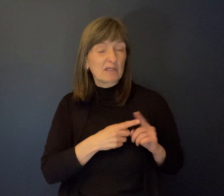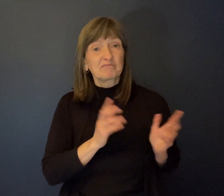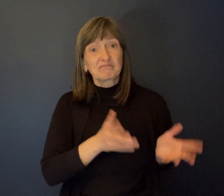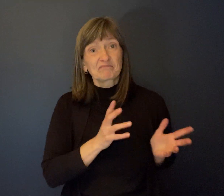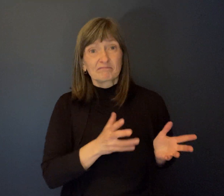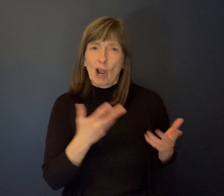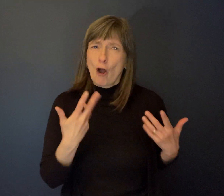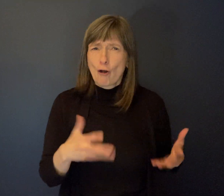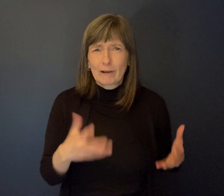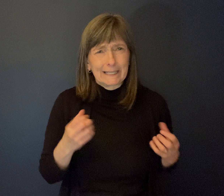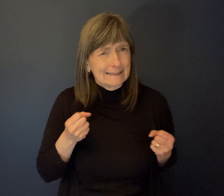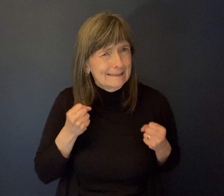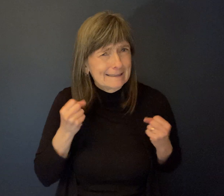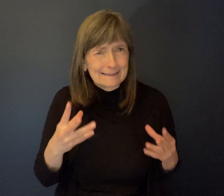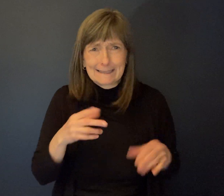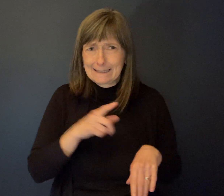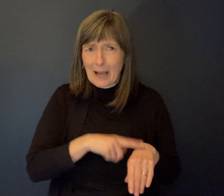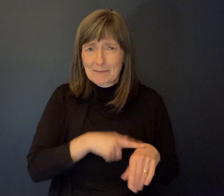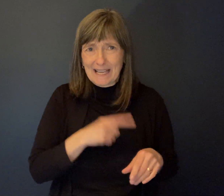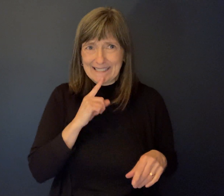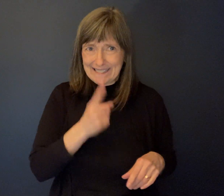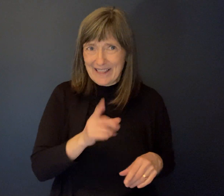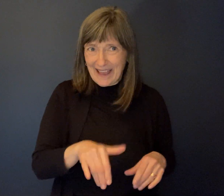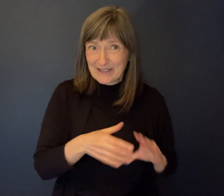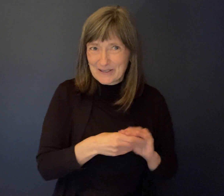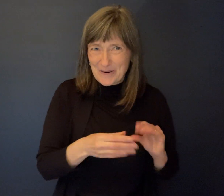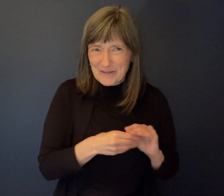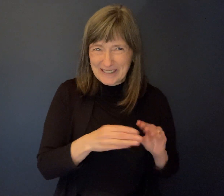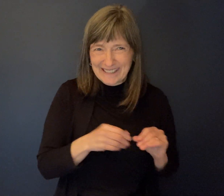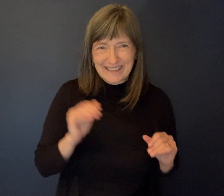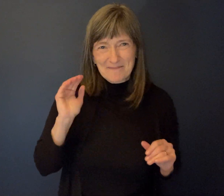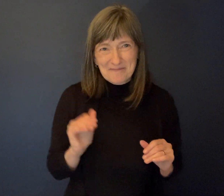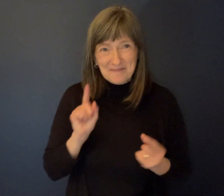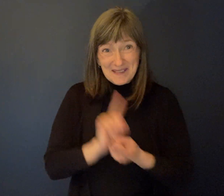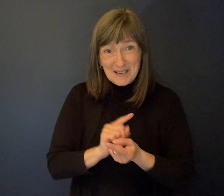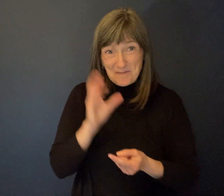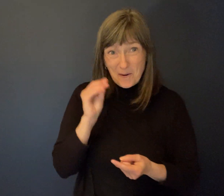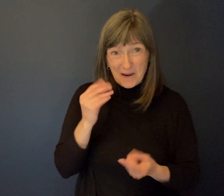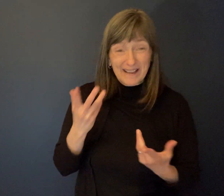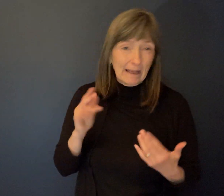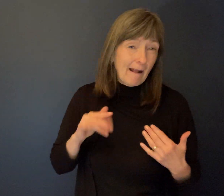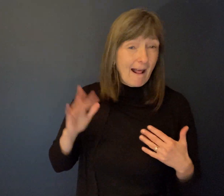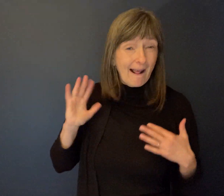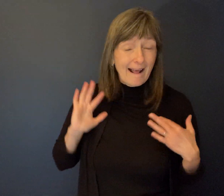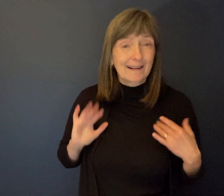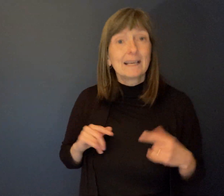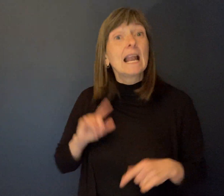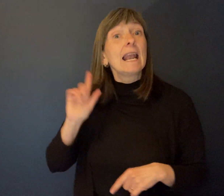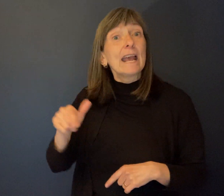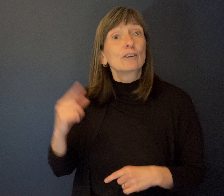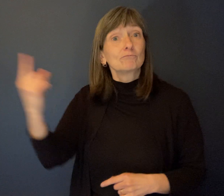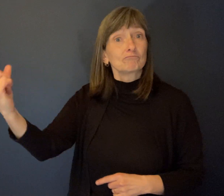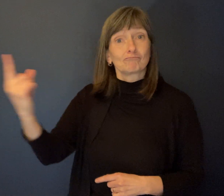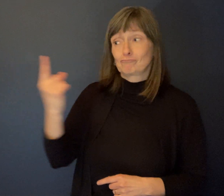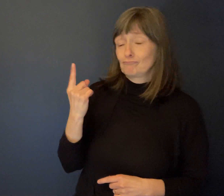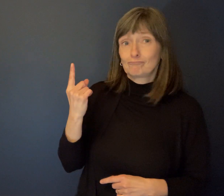story, you know, lots of times because it's so much fun to tell. And anyway, uh, he came up to me and his name was Paul.